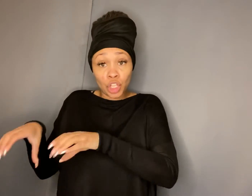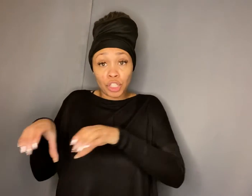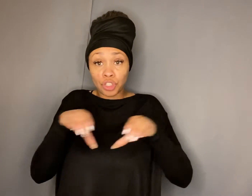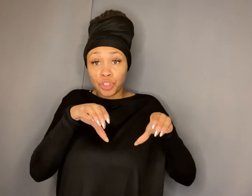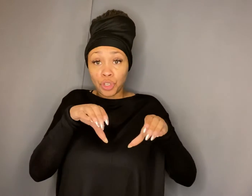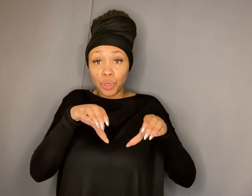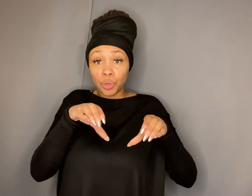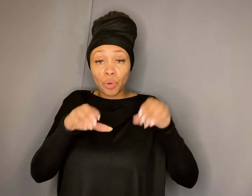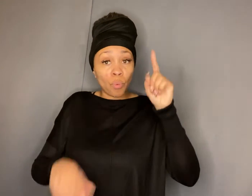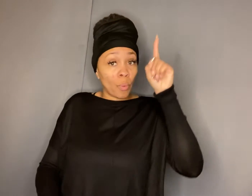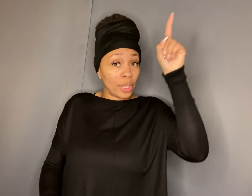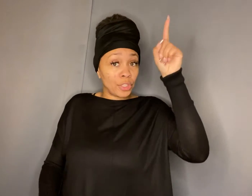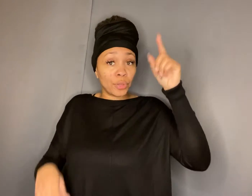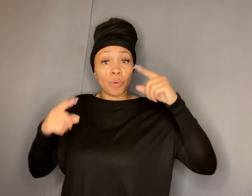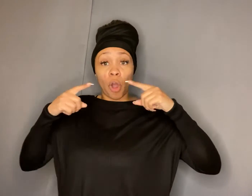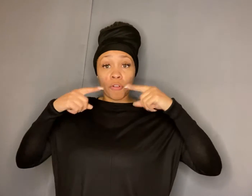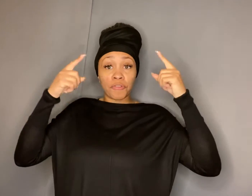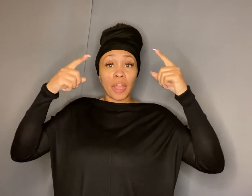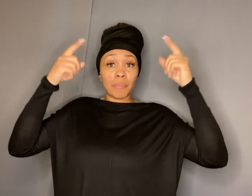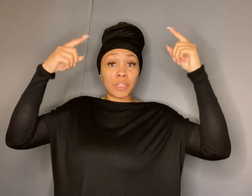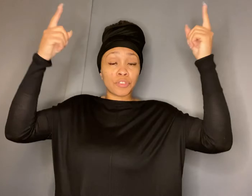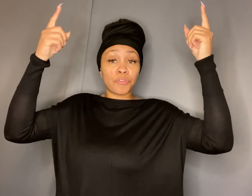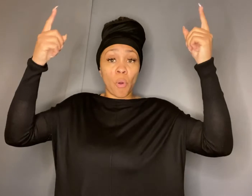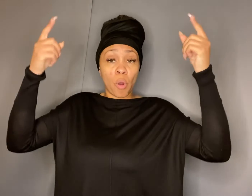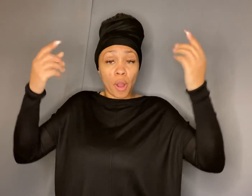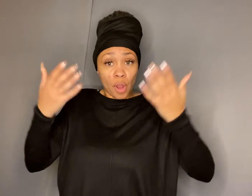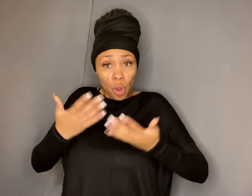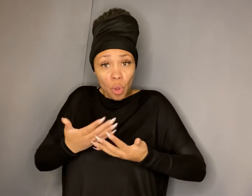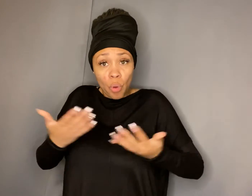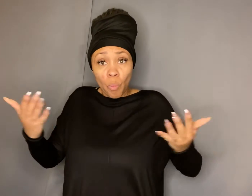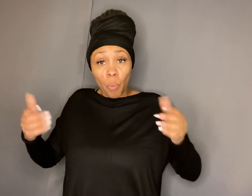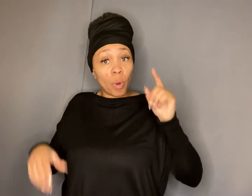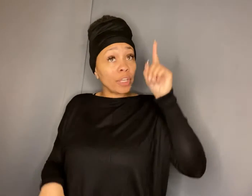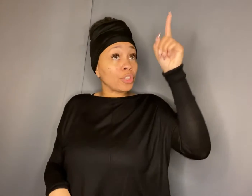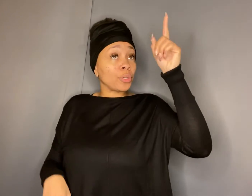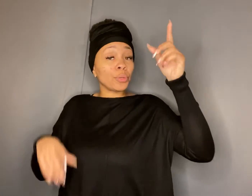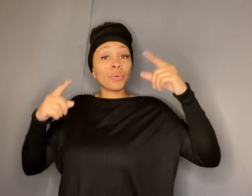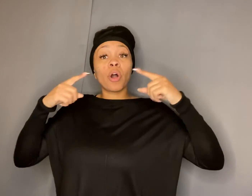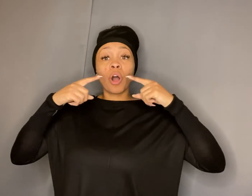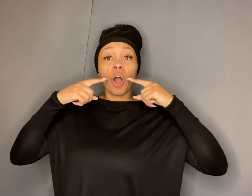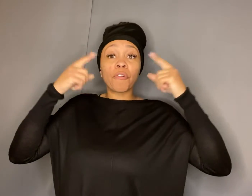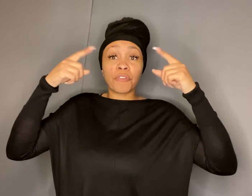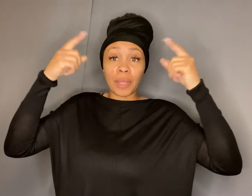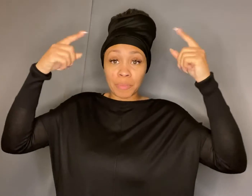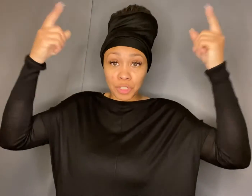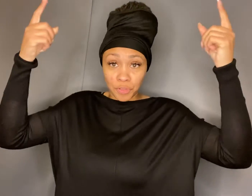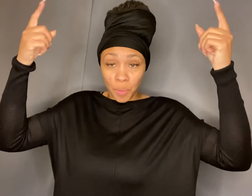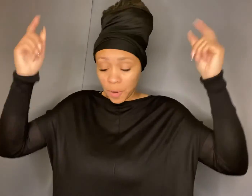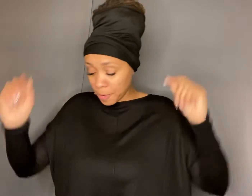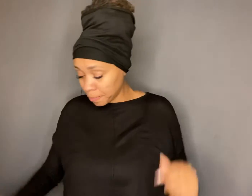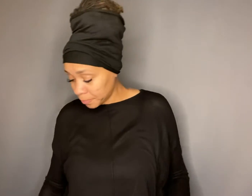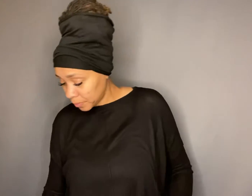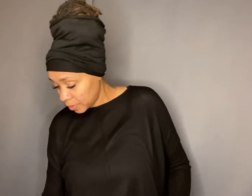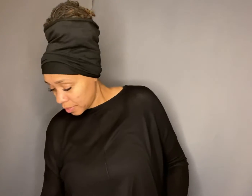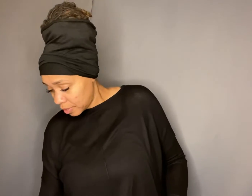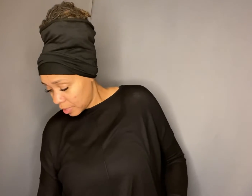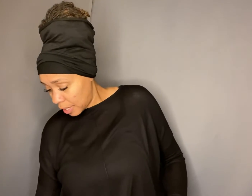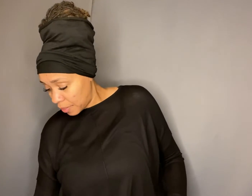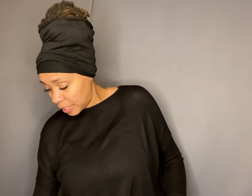do what you are famous for what you are famous for and then the